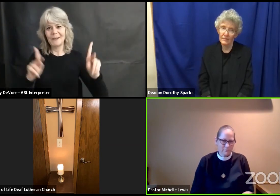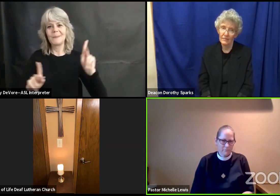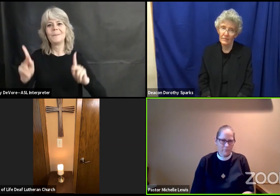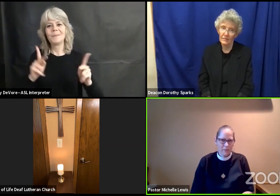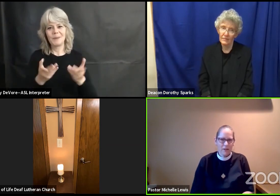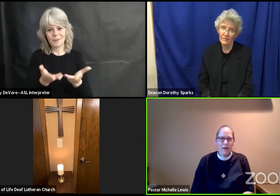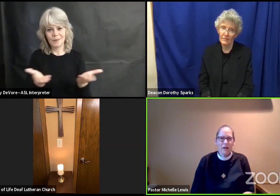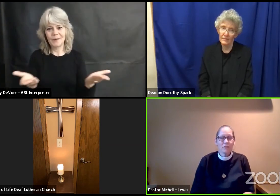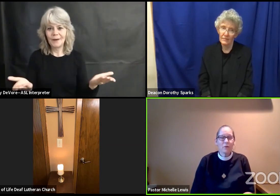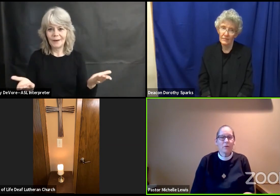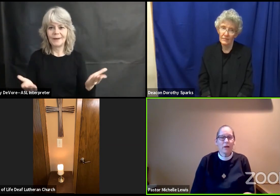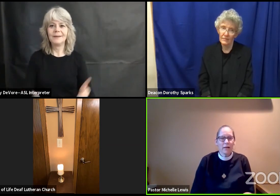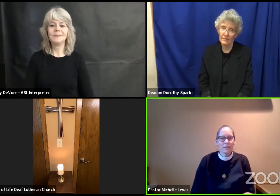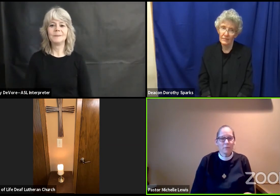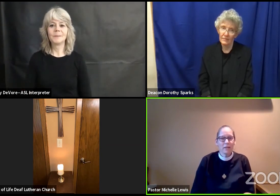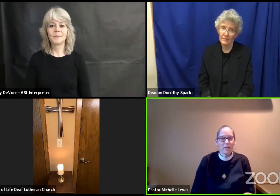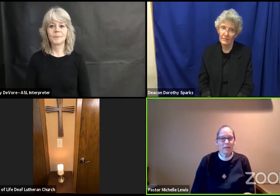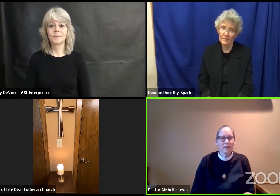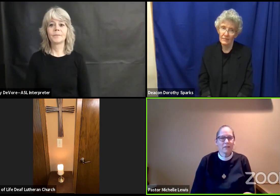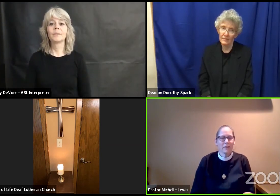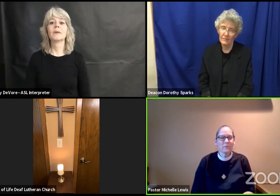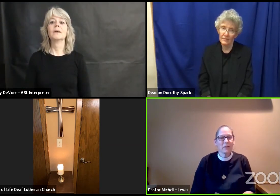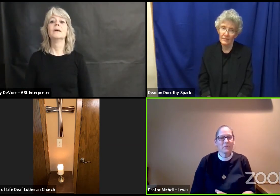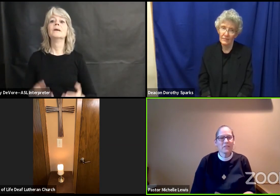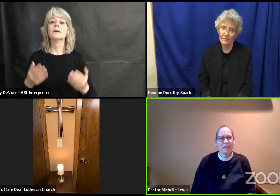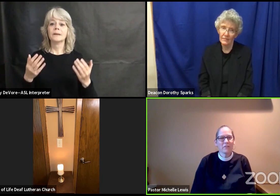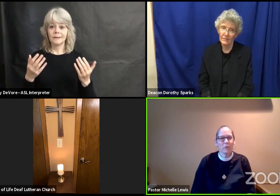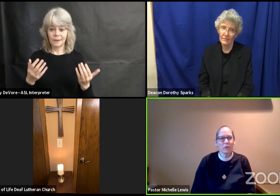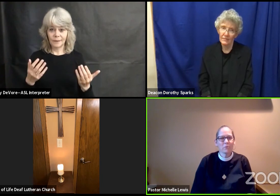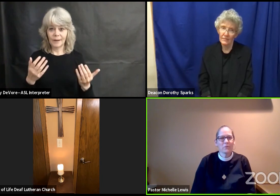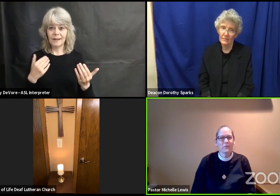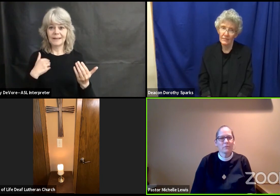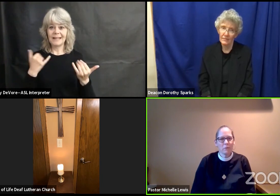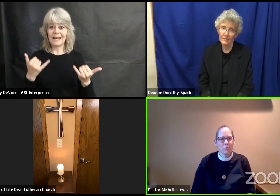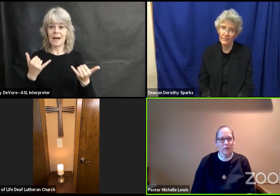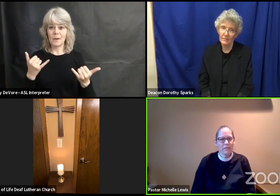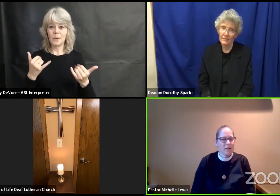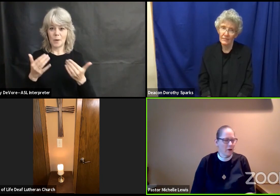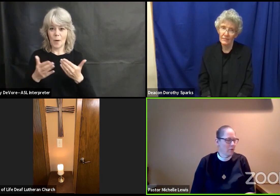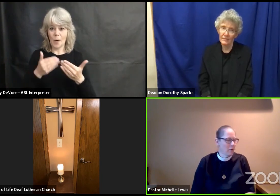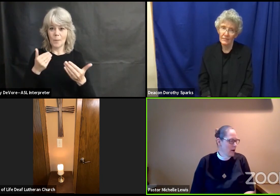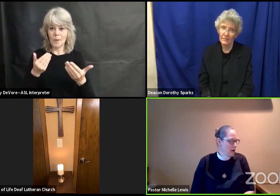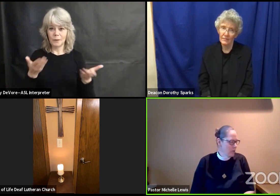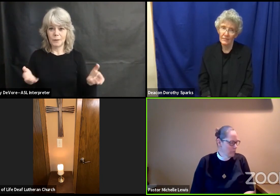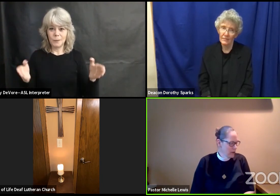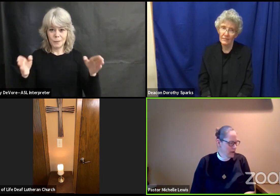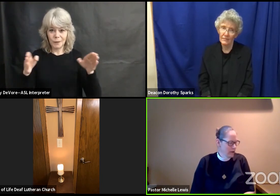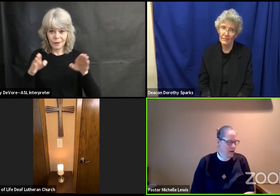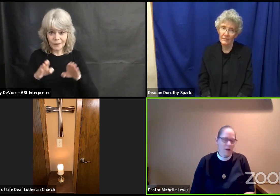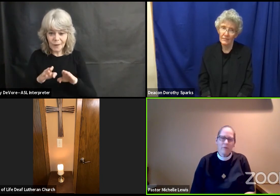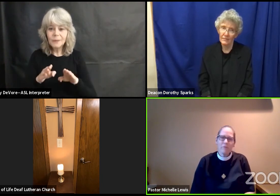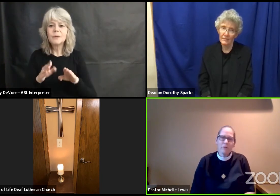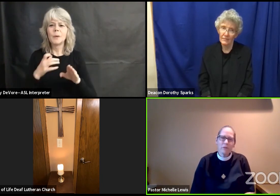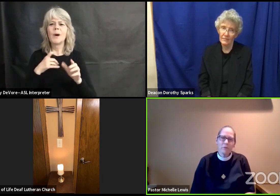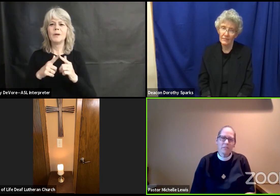and so as we get as we come to the end of our worship service we pray now a prayer for the unity